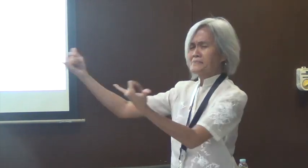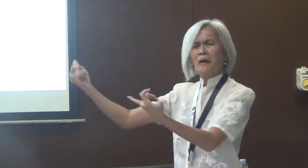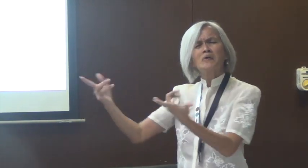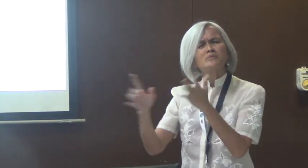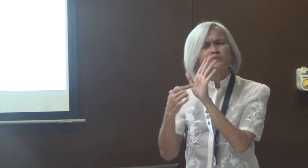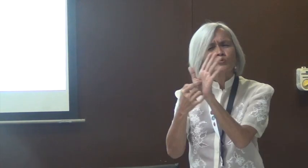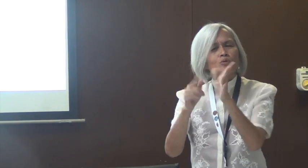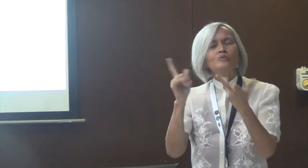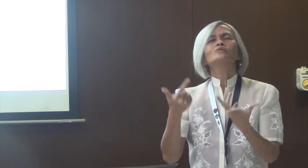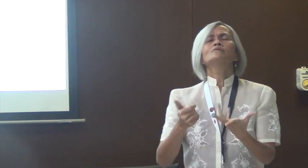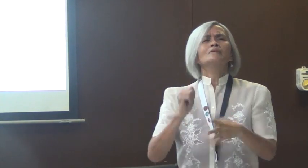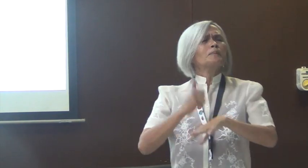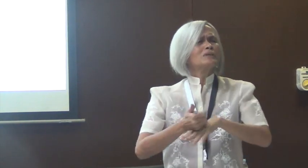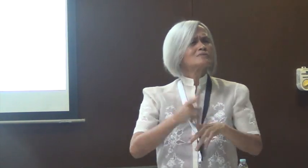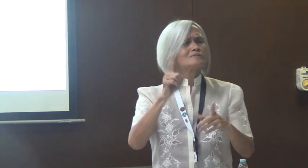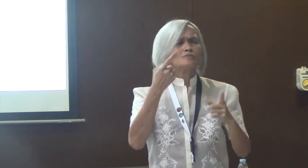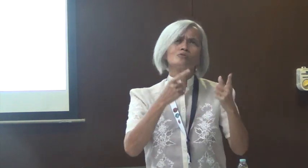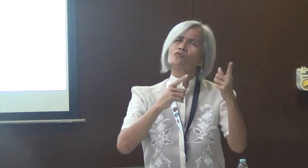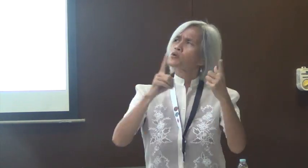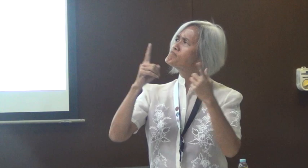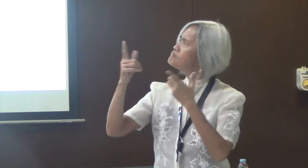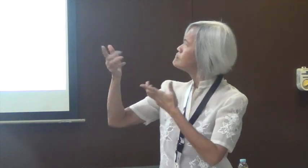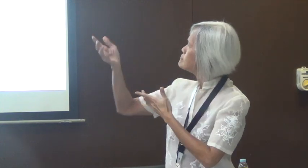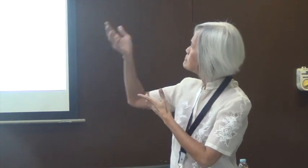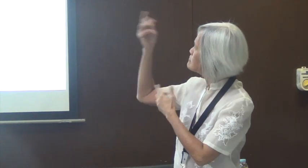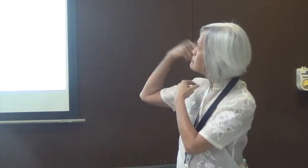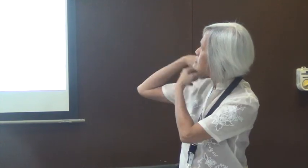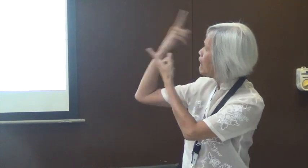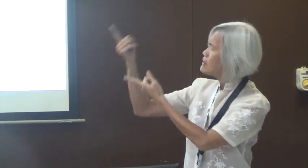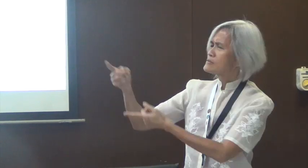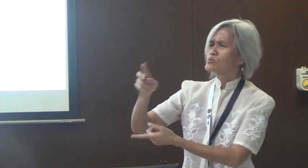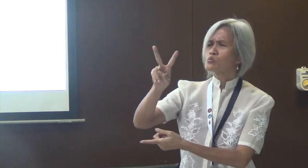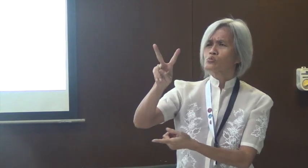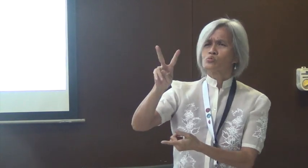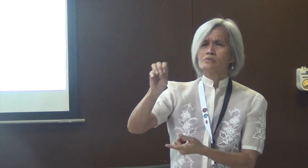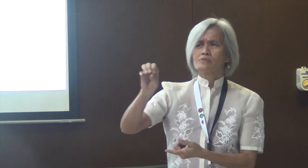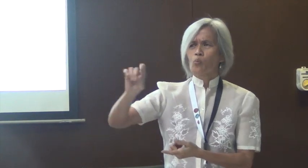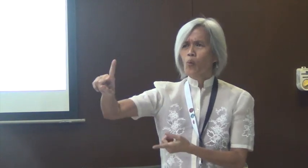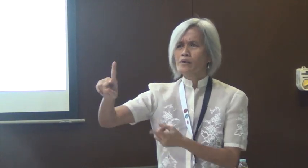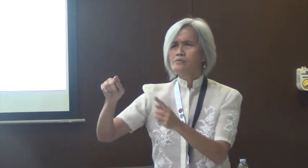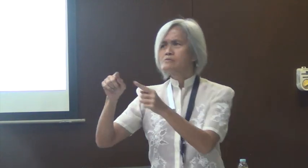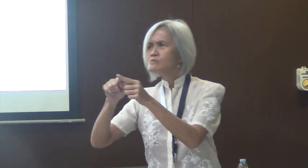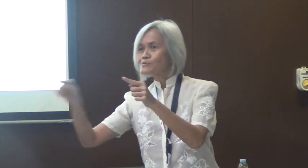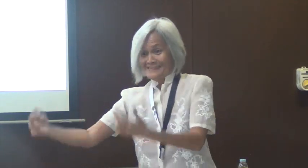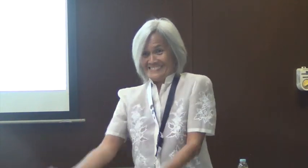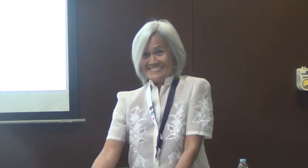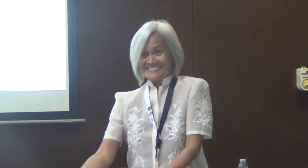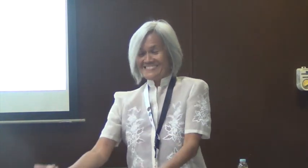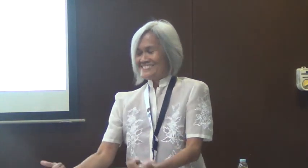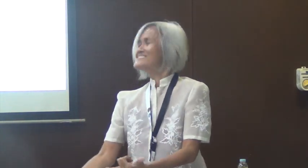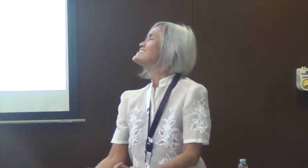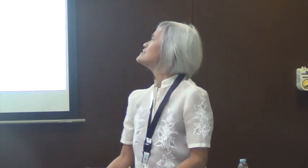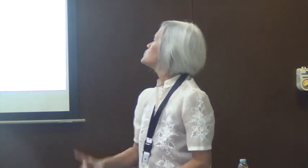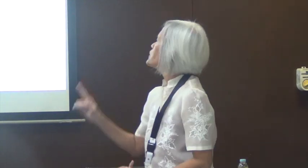So now, so we'd like to show you, so in 2001 to 2017,